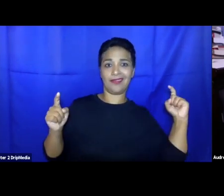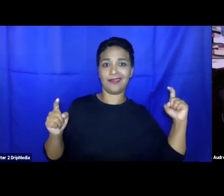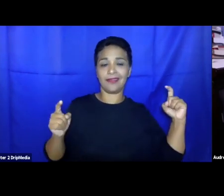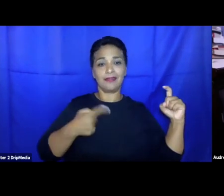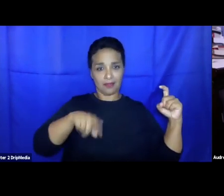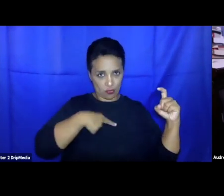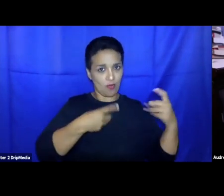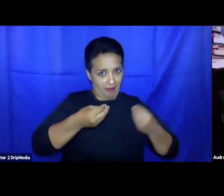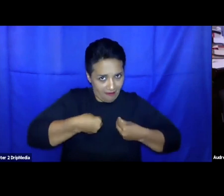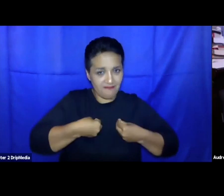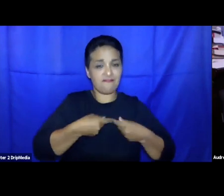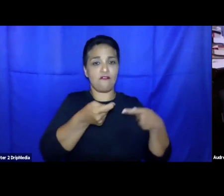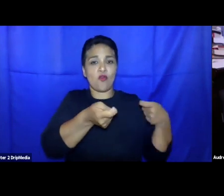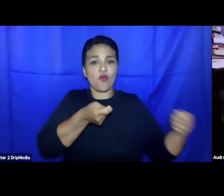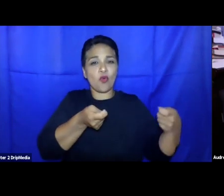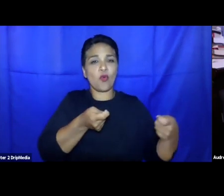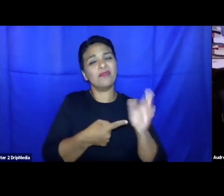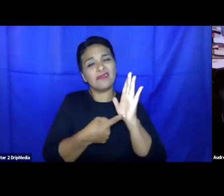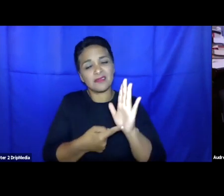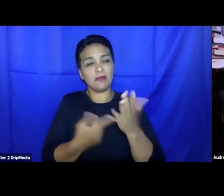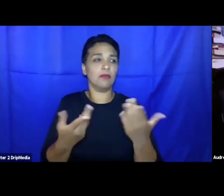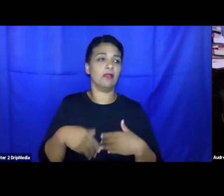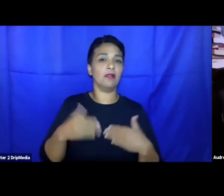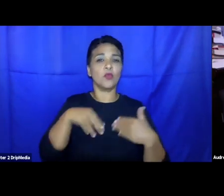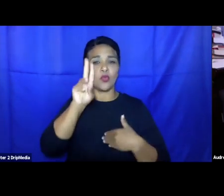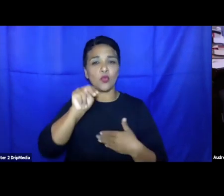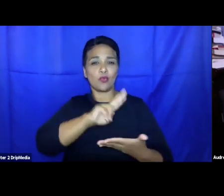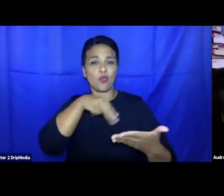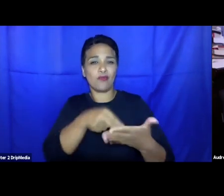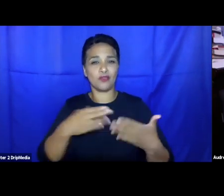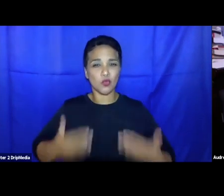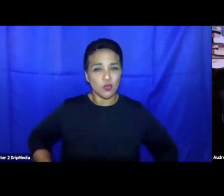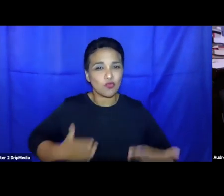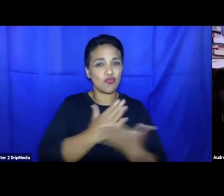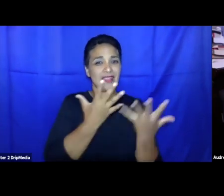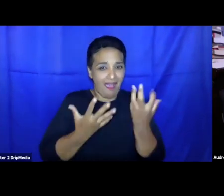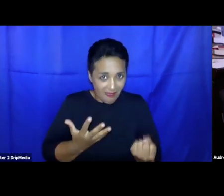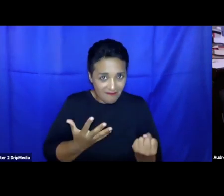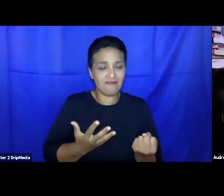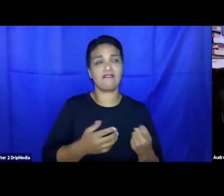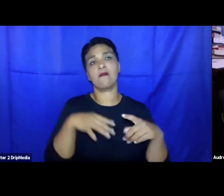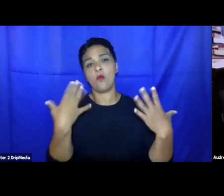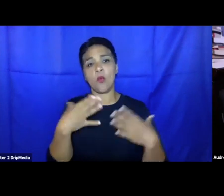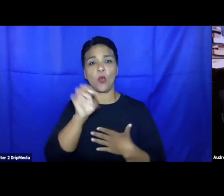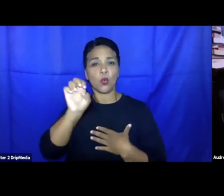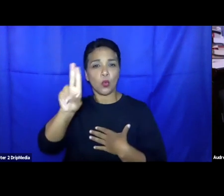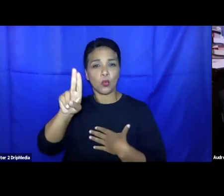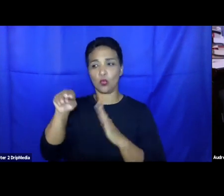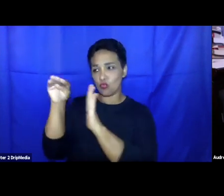like the European Convention on Human Rights, or indeed, or by the various EU policies, laws and practices that can then be,